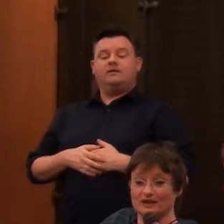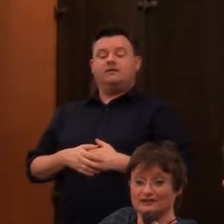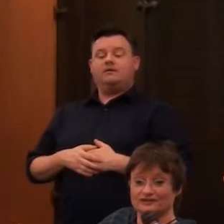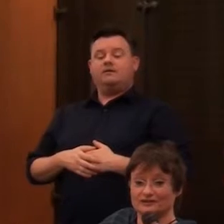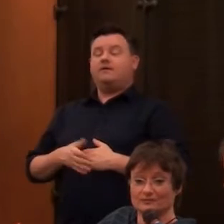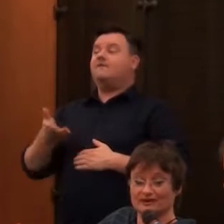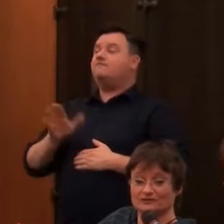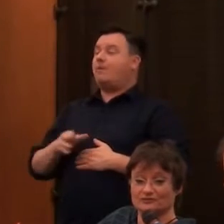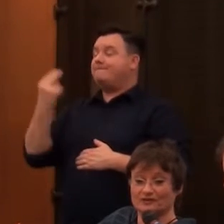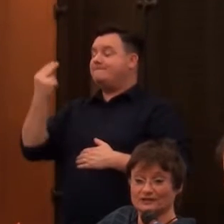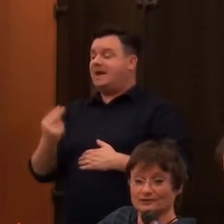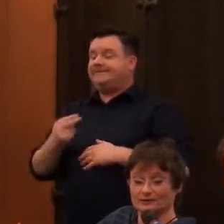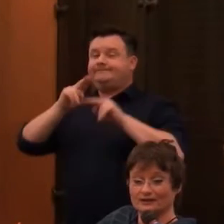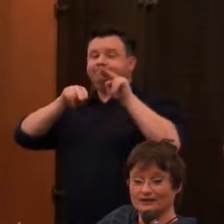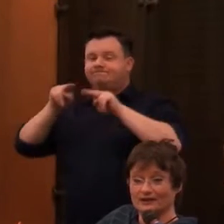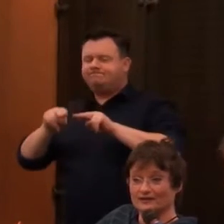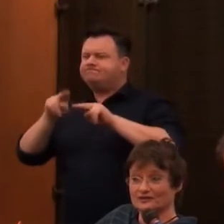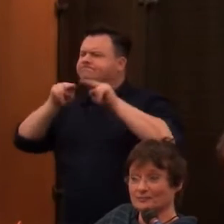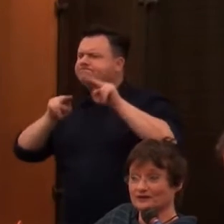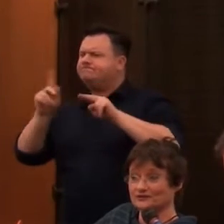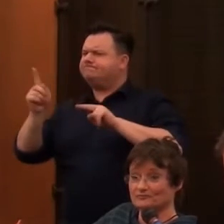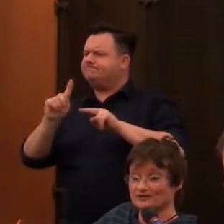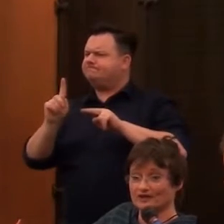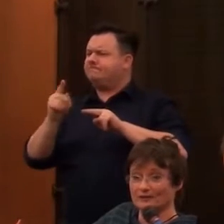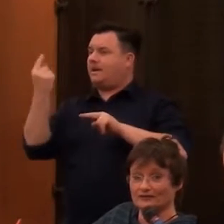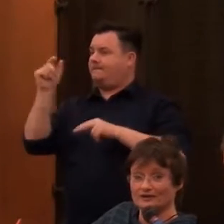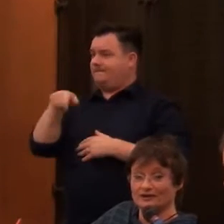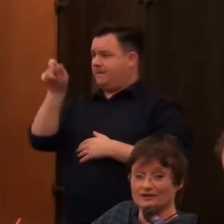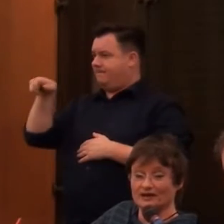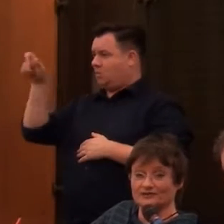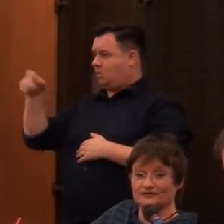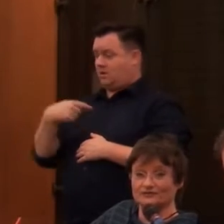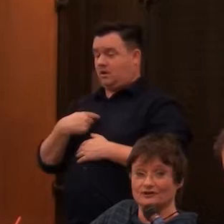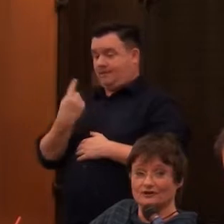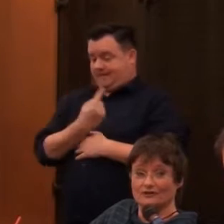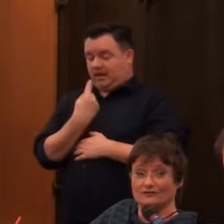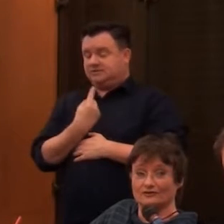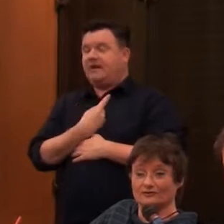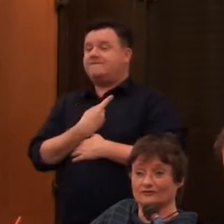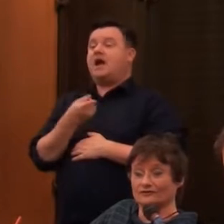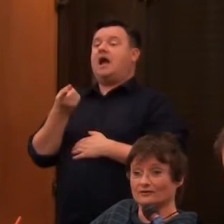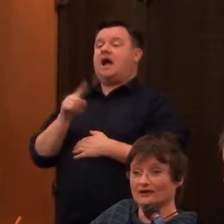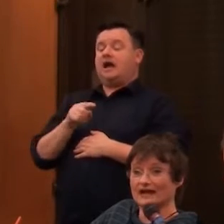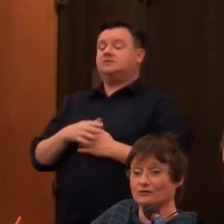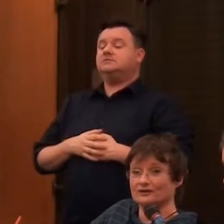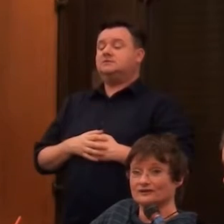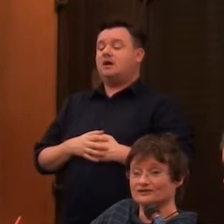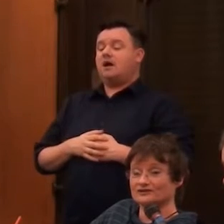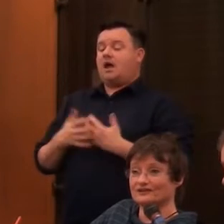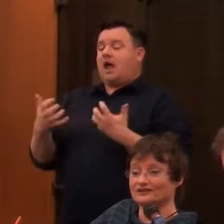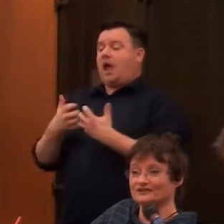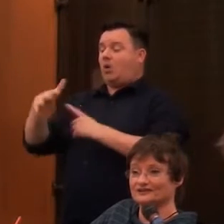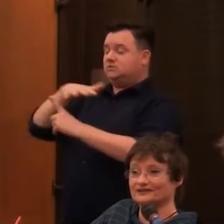a painter of people and a painter of myself. and a painter of how